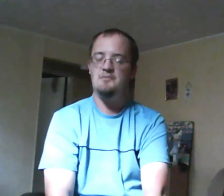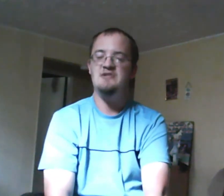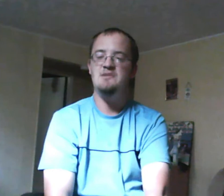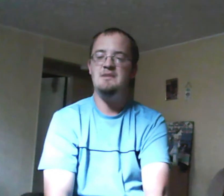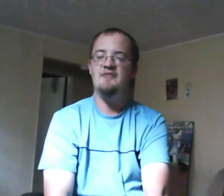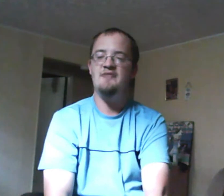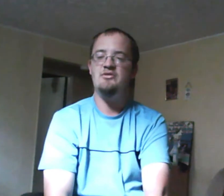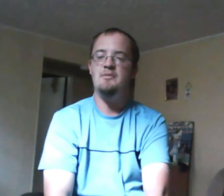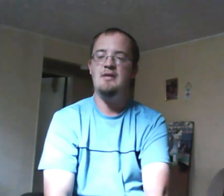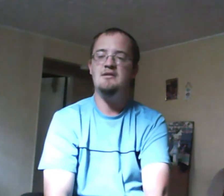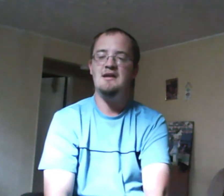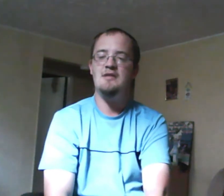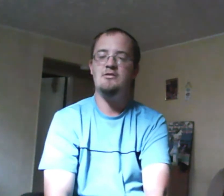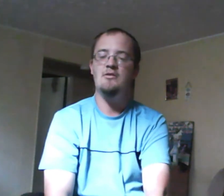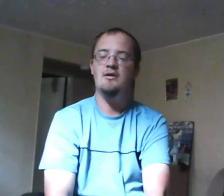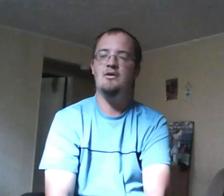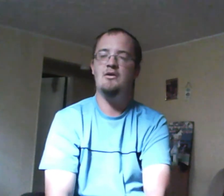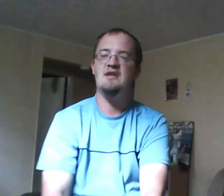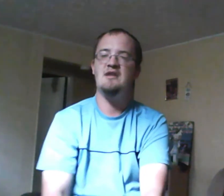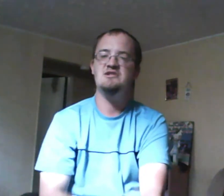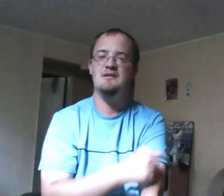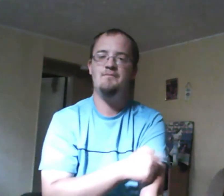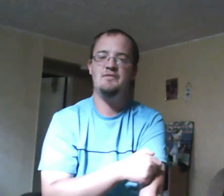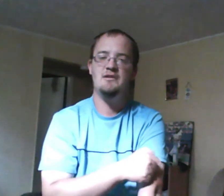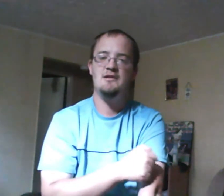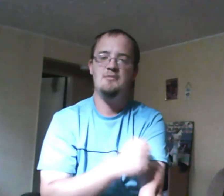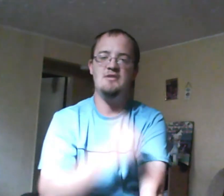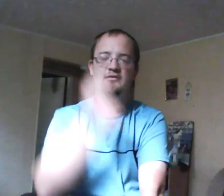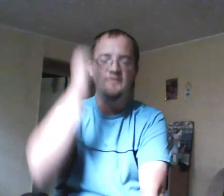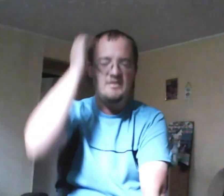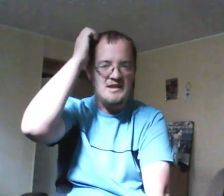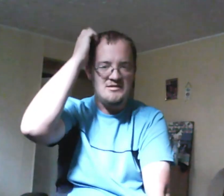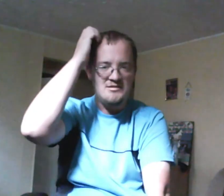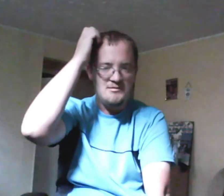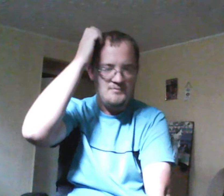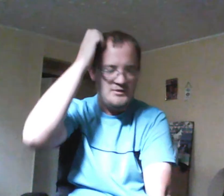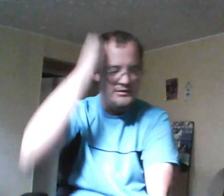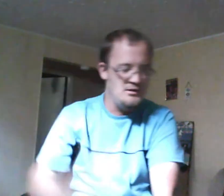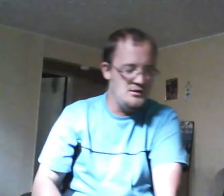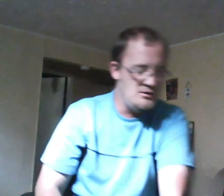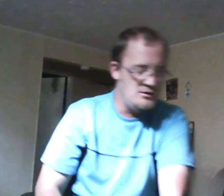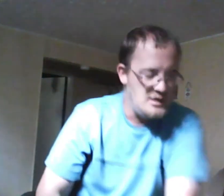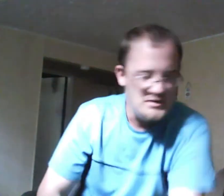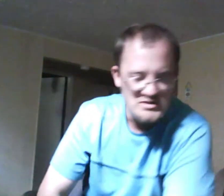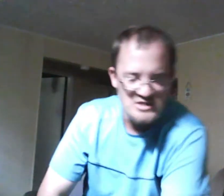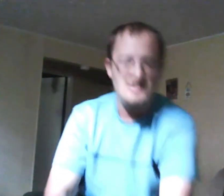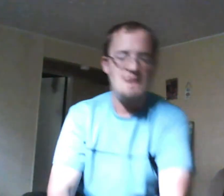off the balcony at school or slashing himself with his skates she knew Cam needed help